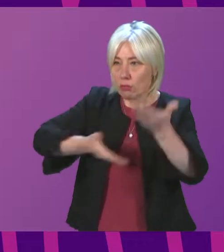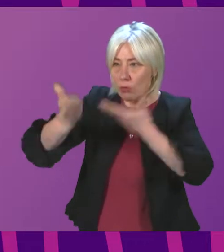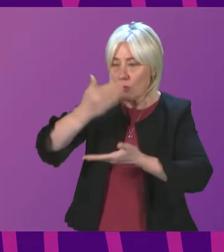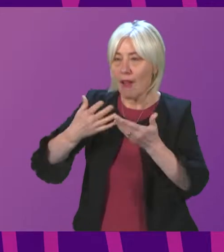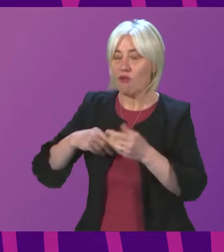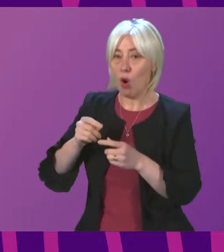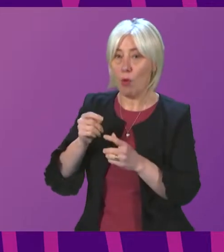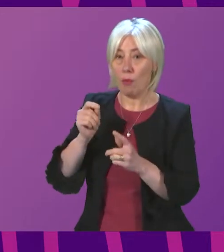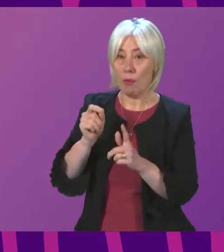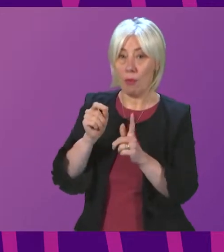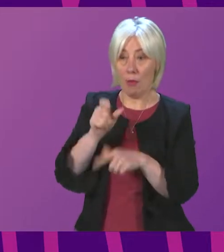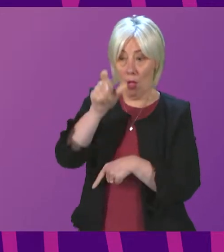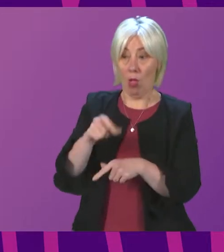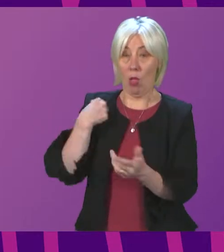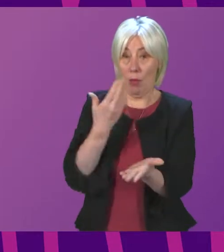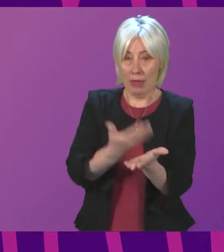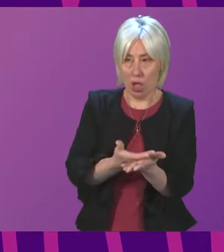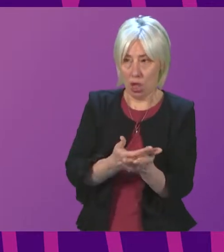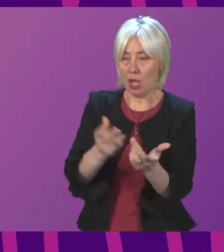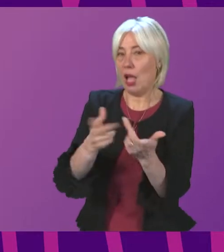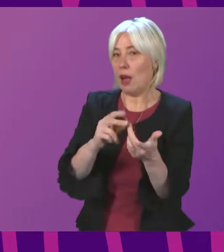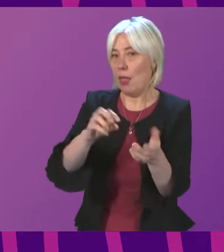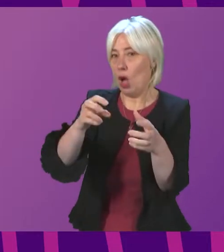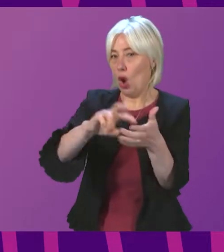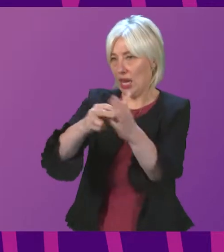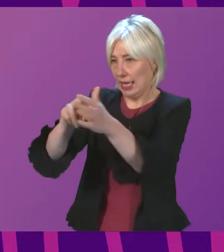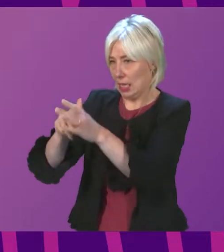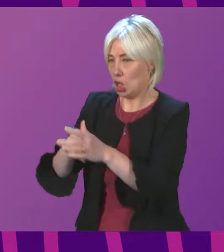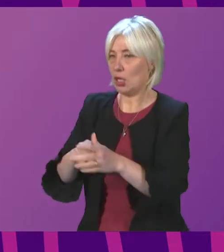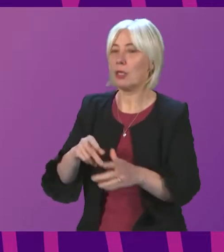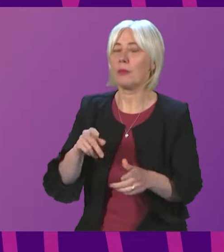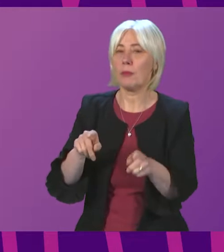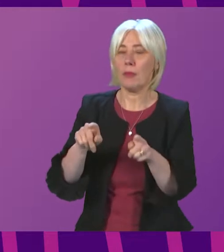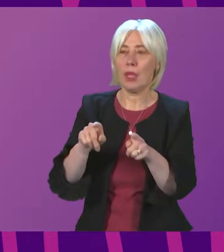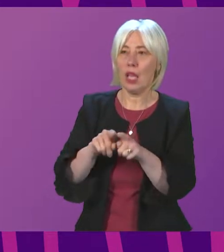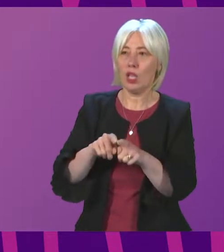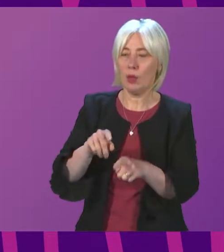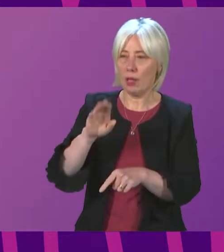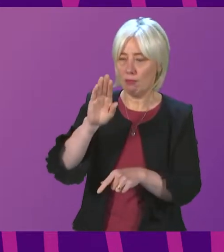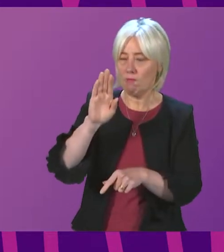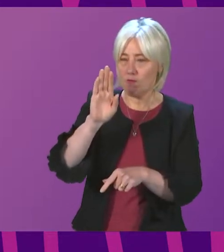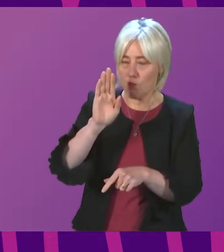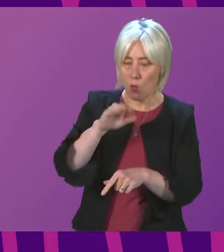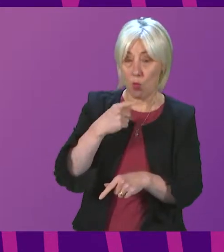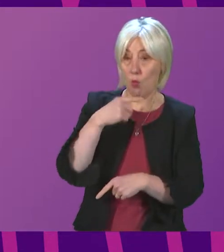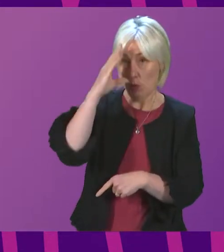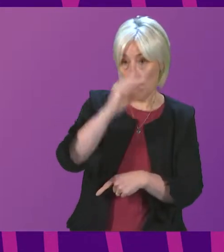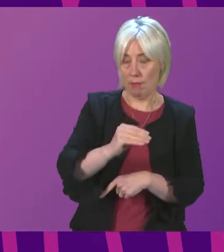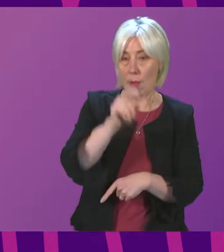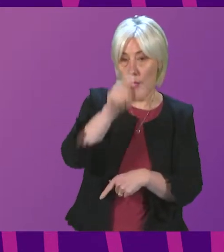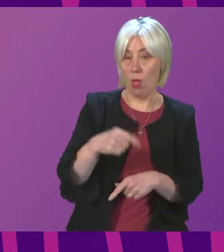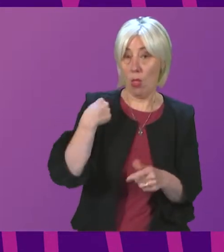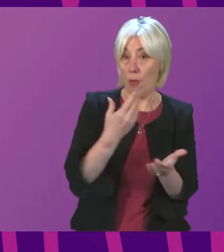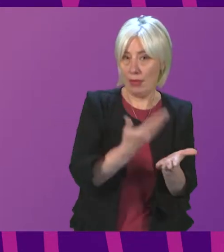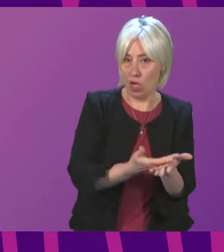bodies that and the bodies that ruth mcguire suggested i think we draw the petitioners attention as mr sweeney suggested um i think